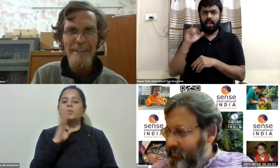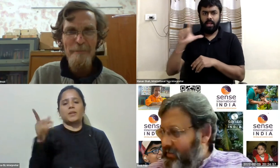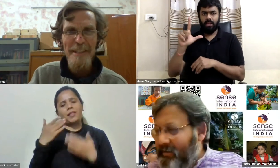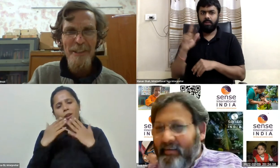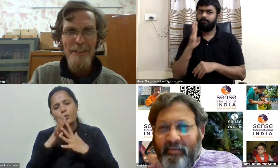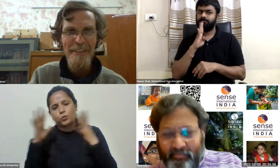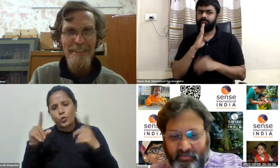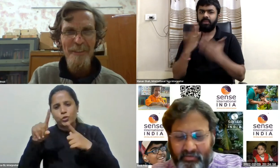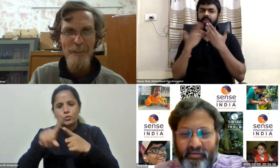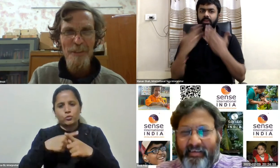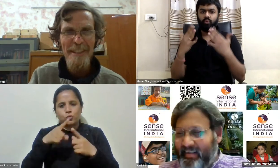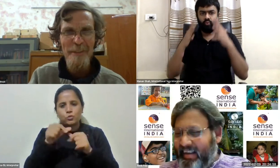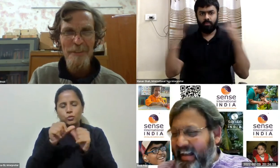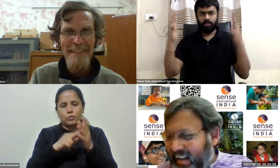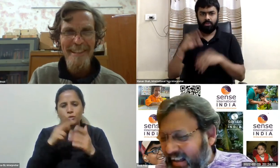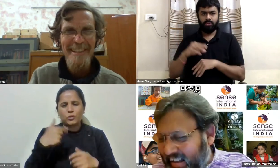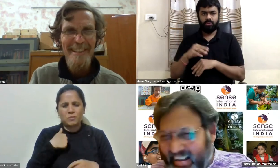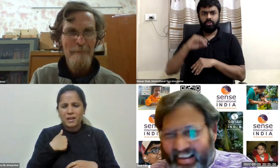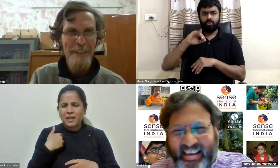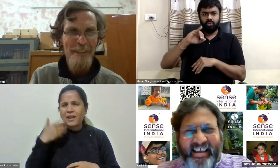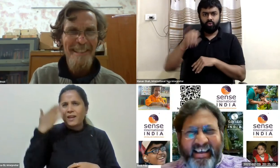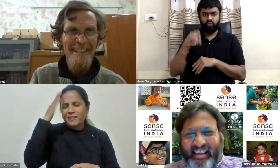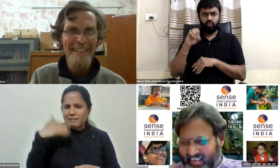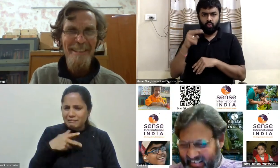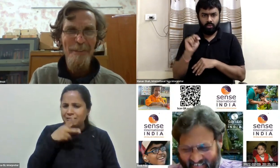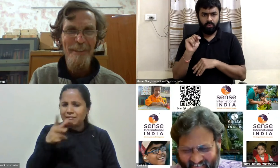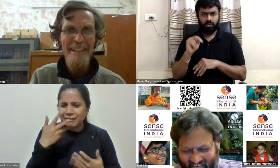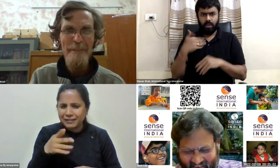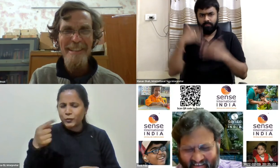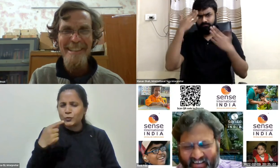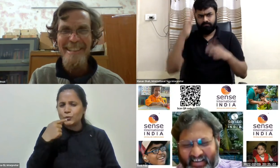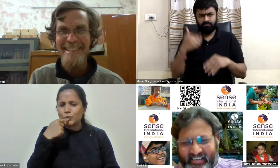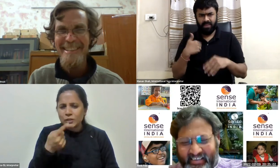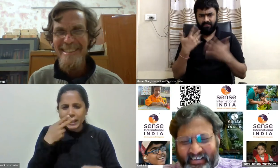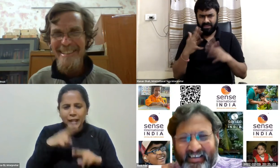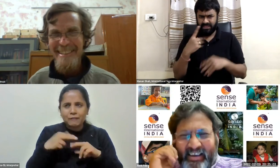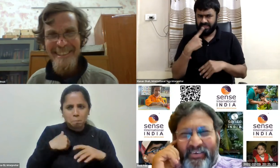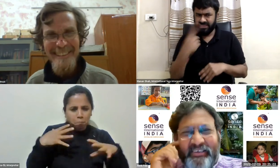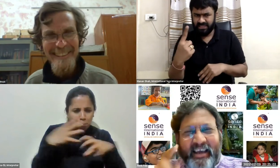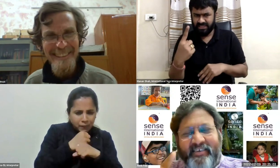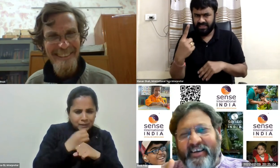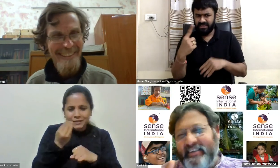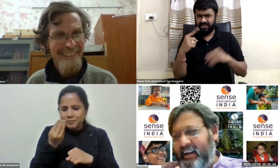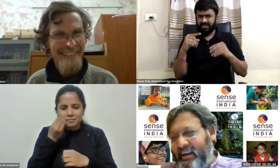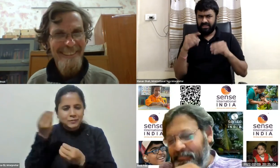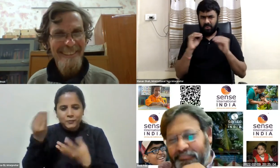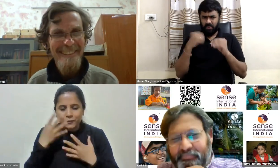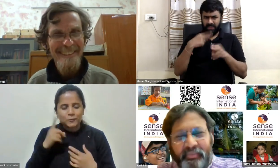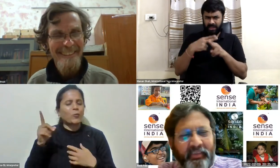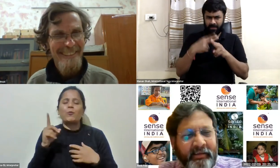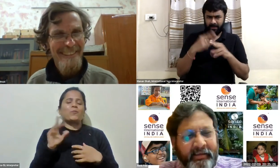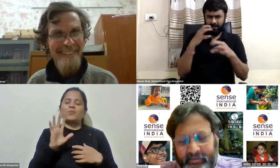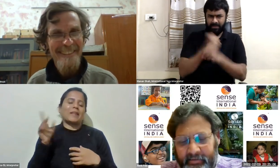know if i mentioned what you said but you can say it if i didn't now interestingly